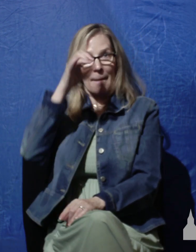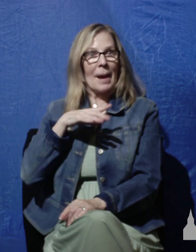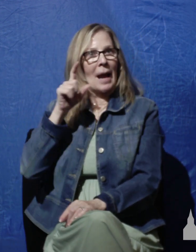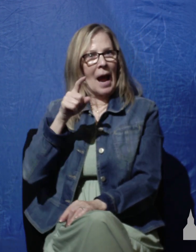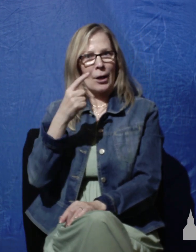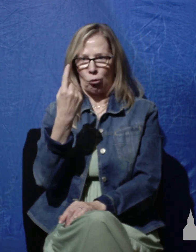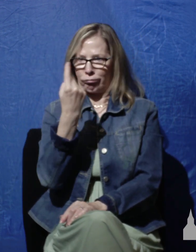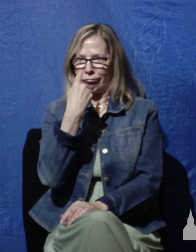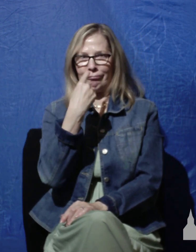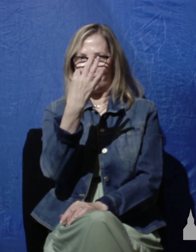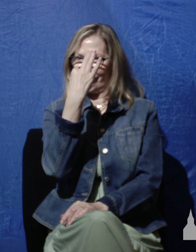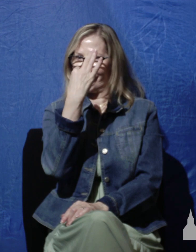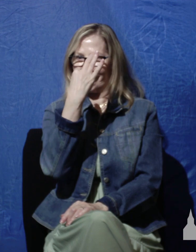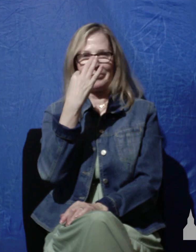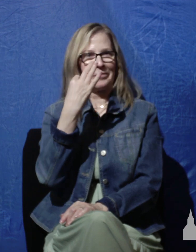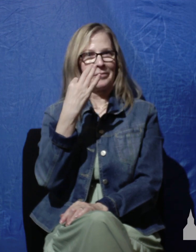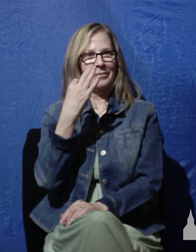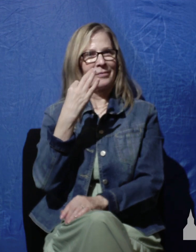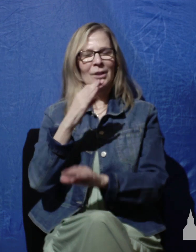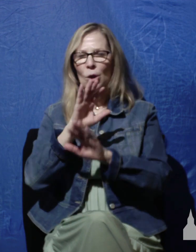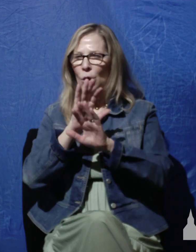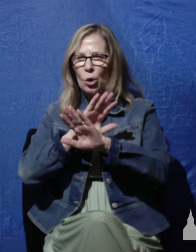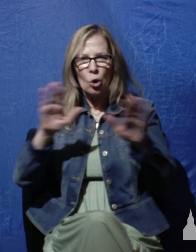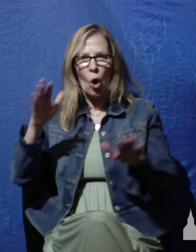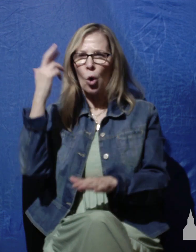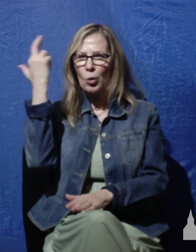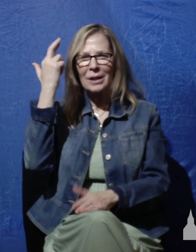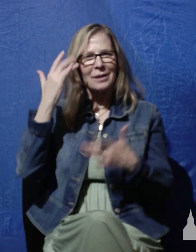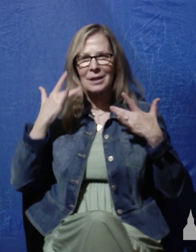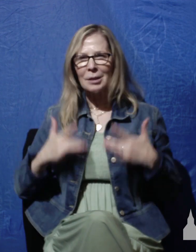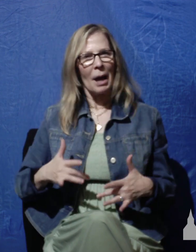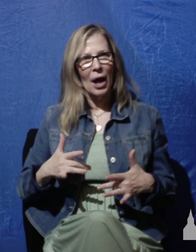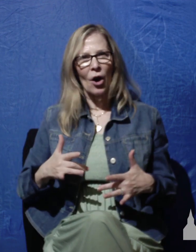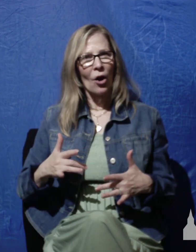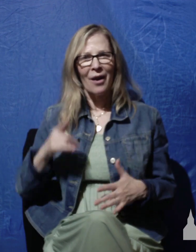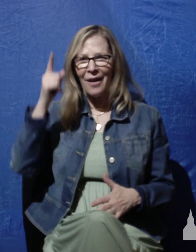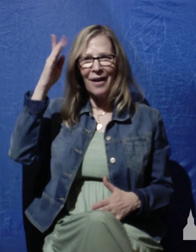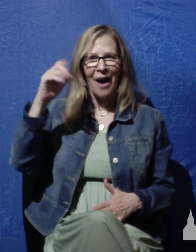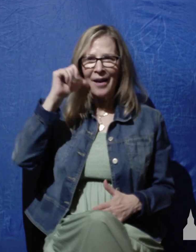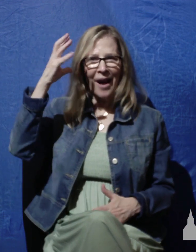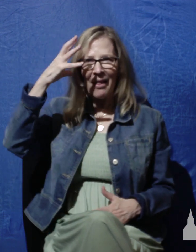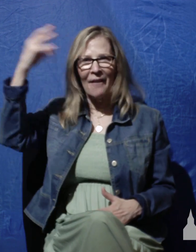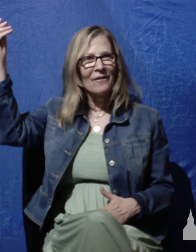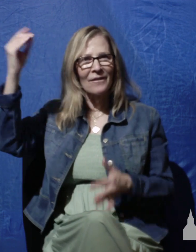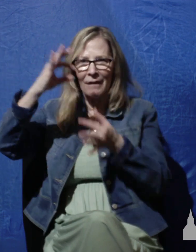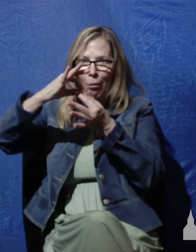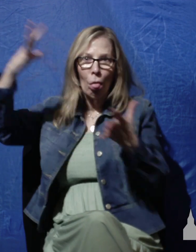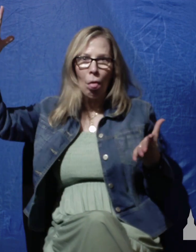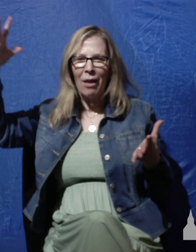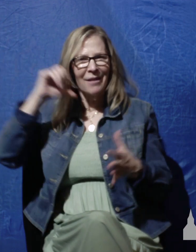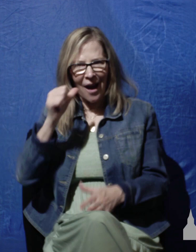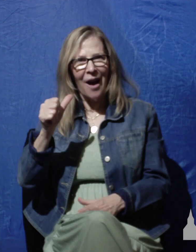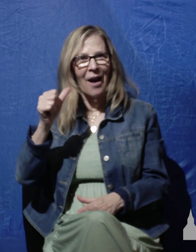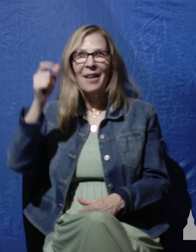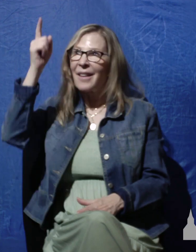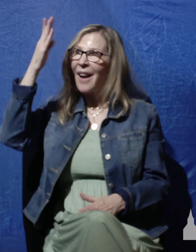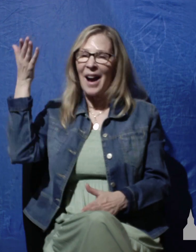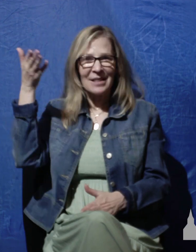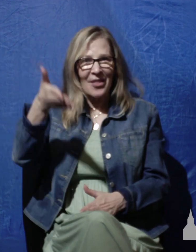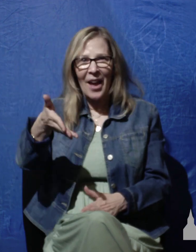And the truth is there's no reason to be in despair because God hadn't left him. God was there for him. God would deliver him and he